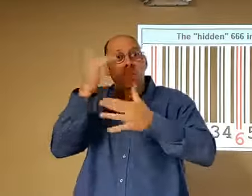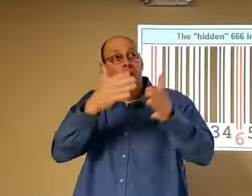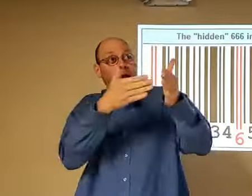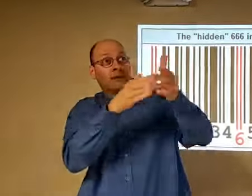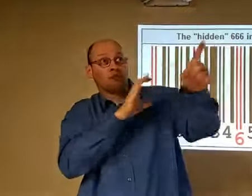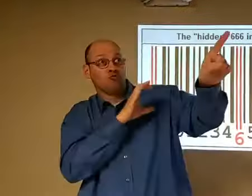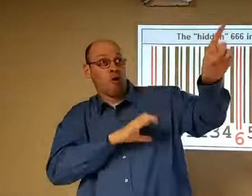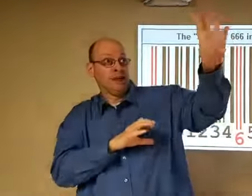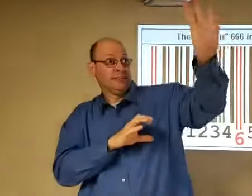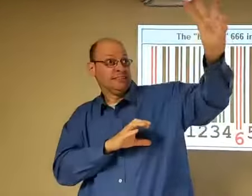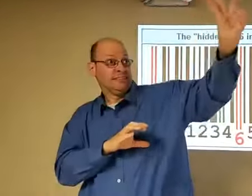taken you know